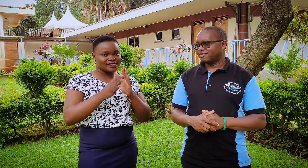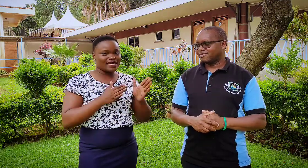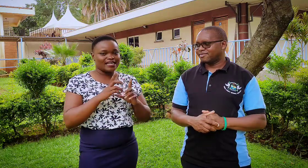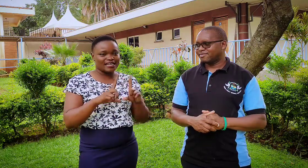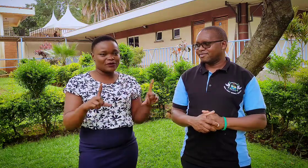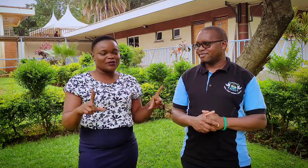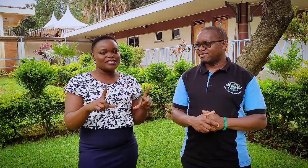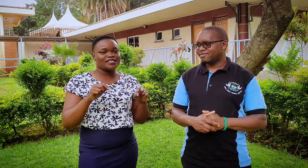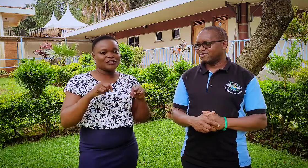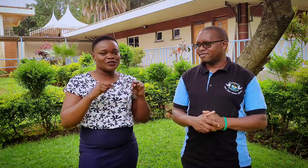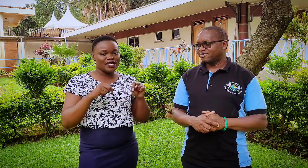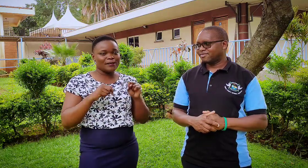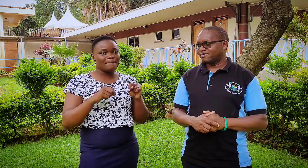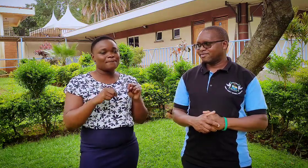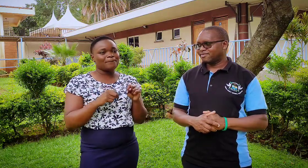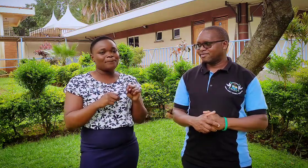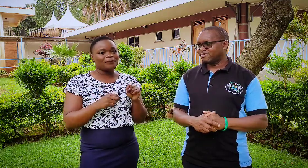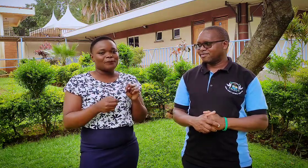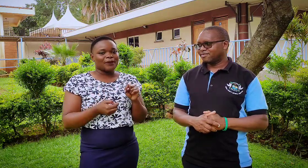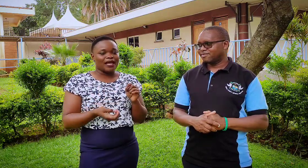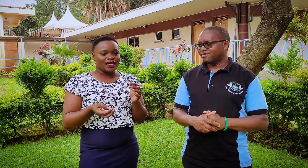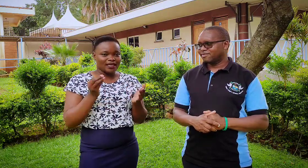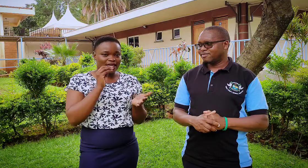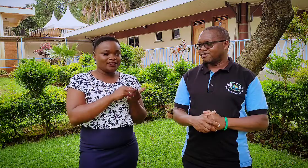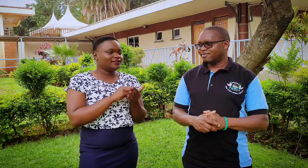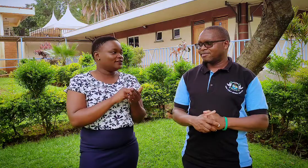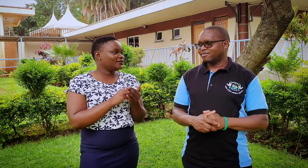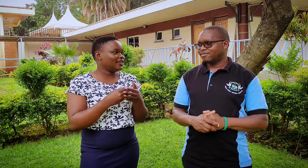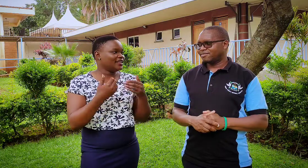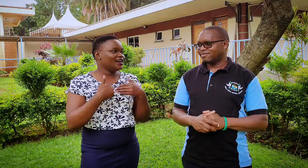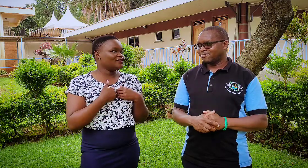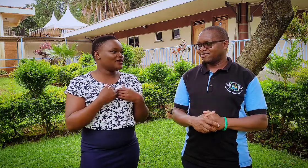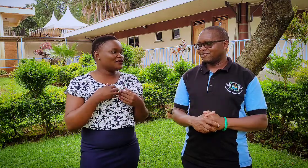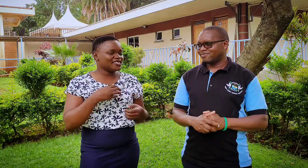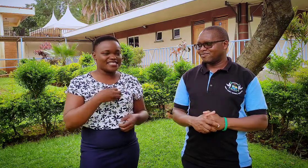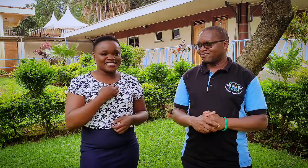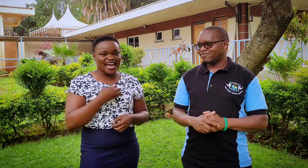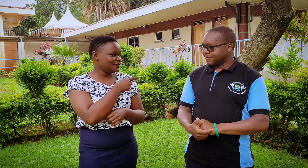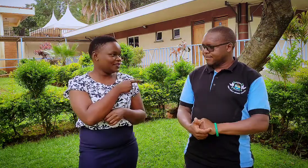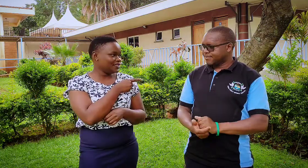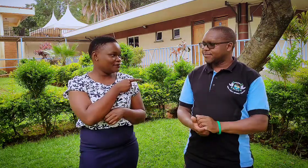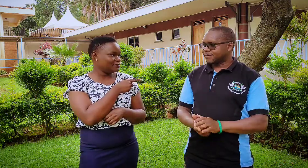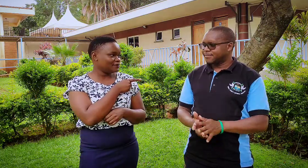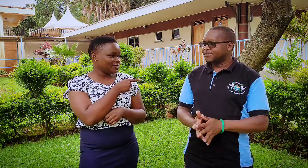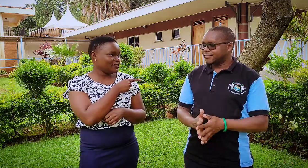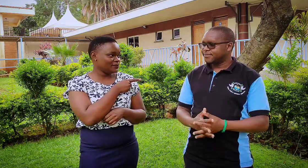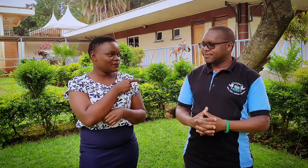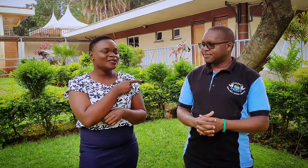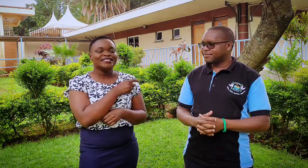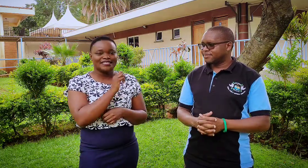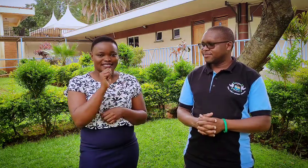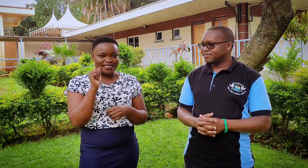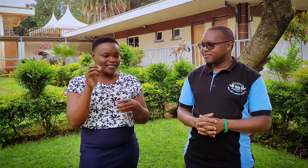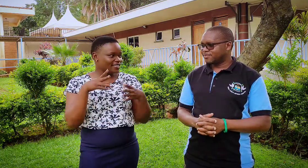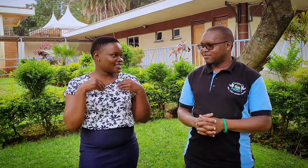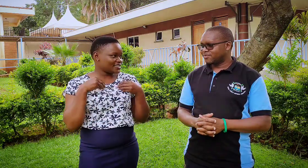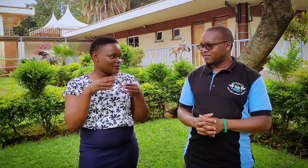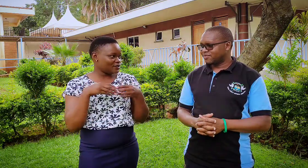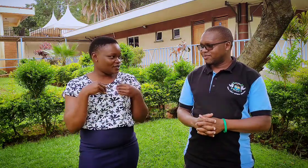sign language and today again i have a visitor and he has accepted